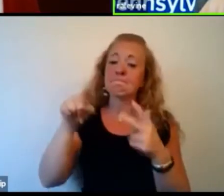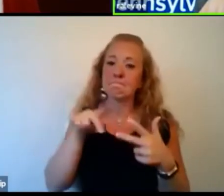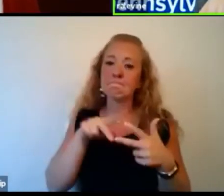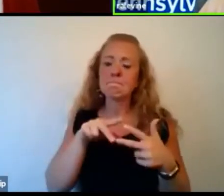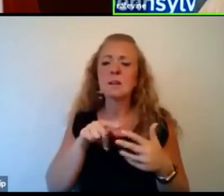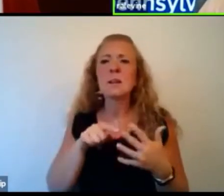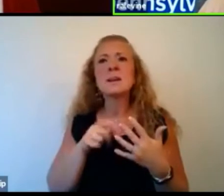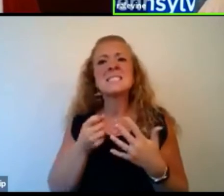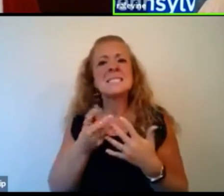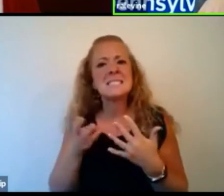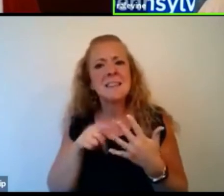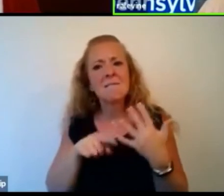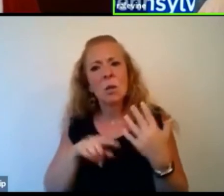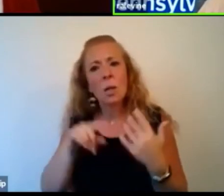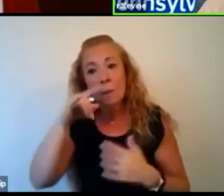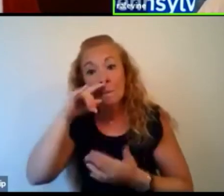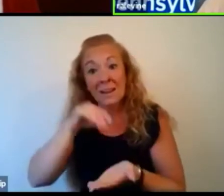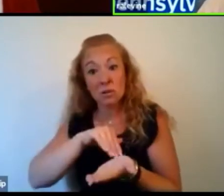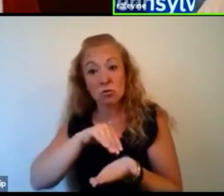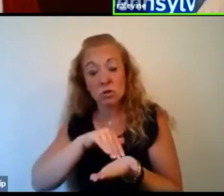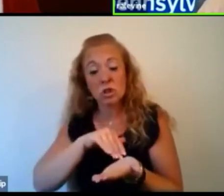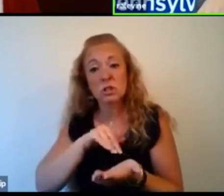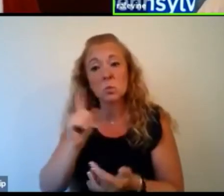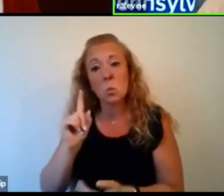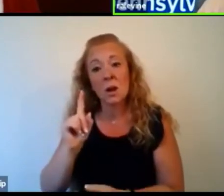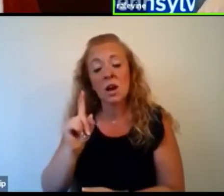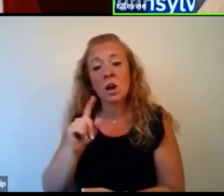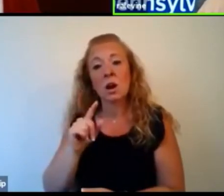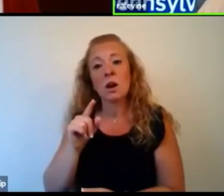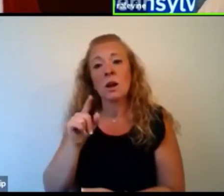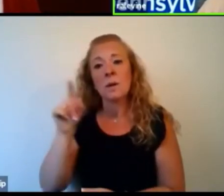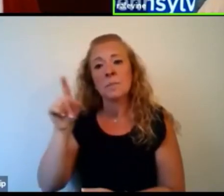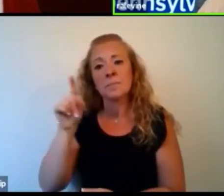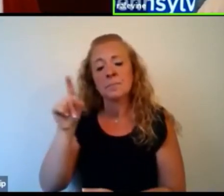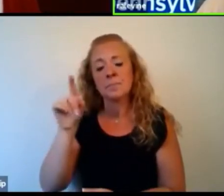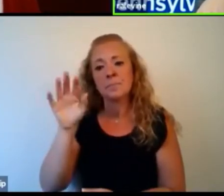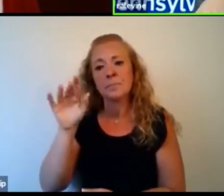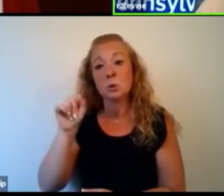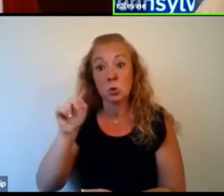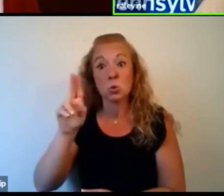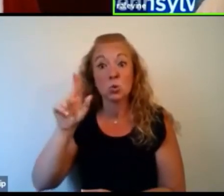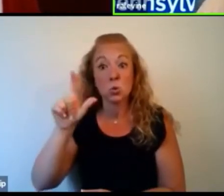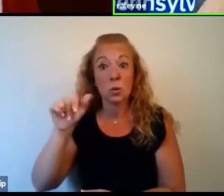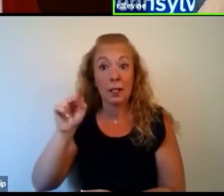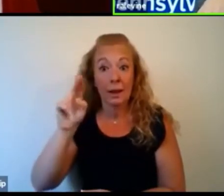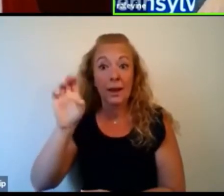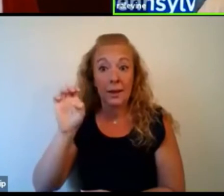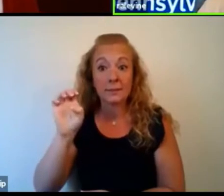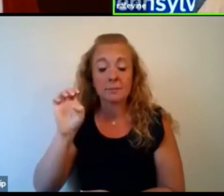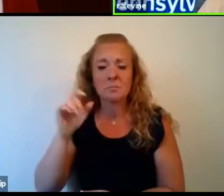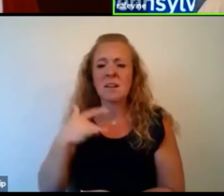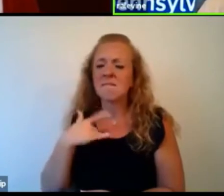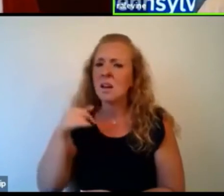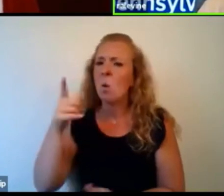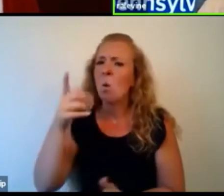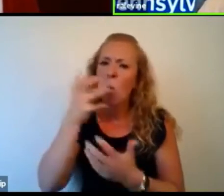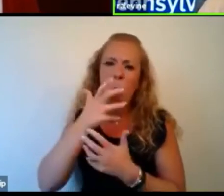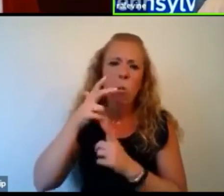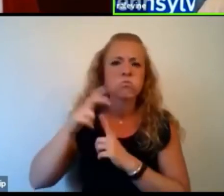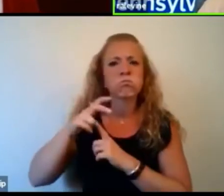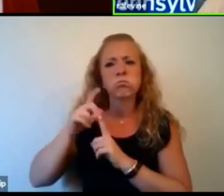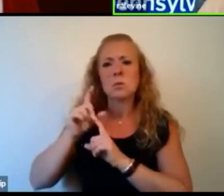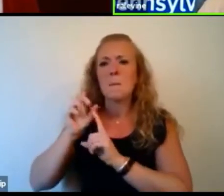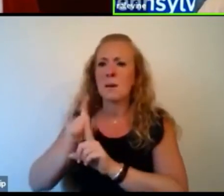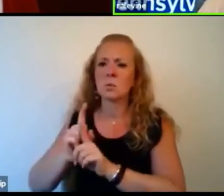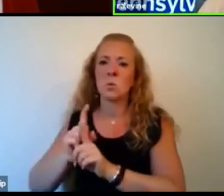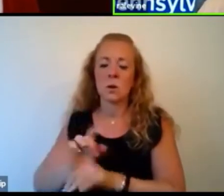several of pediatricians at, um, at, uh, Tulane, uh, that I thought were great mentors, um, you